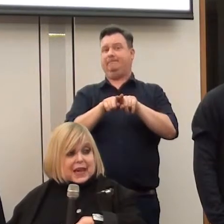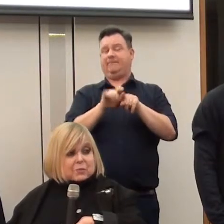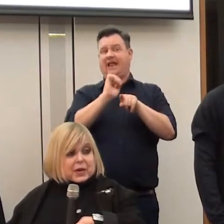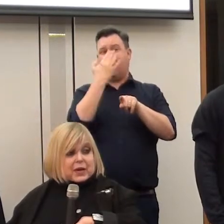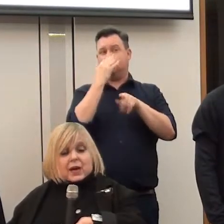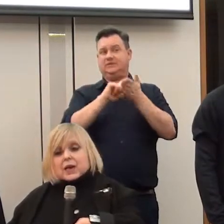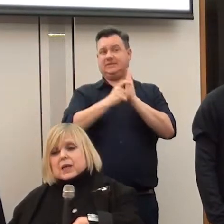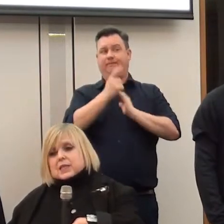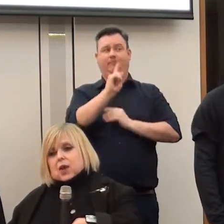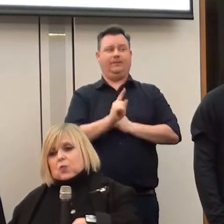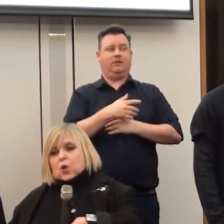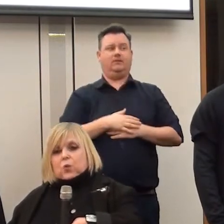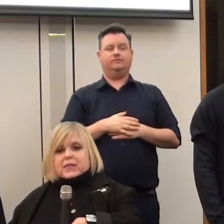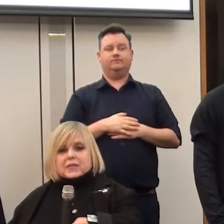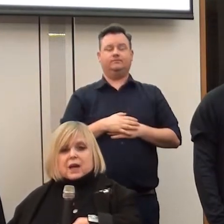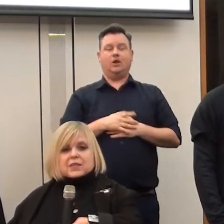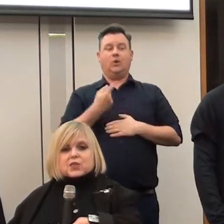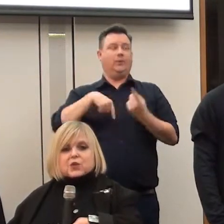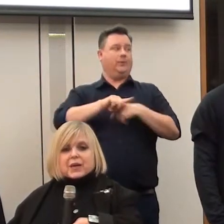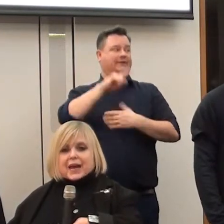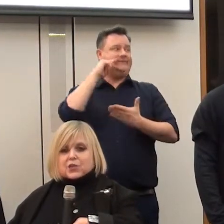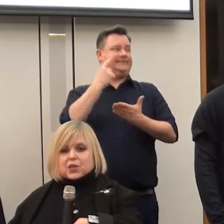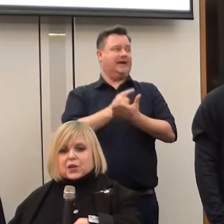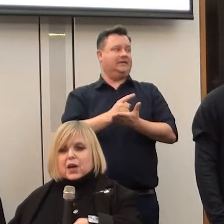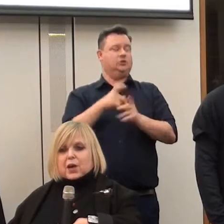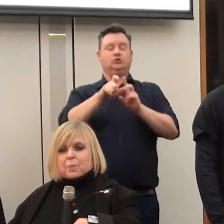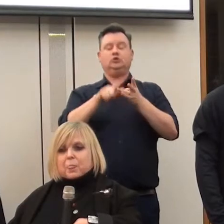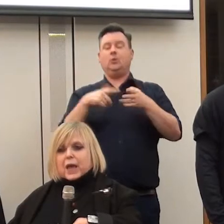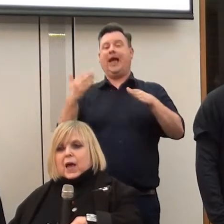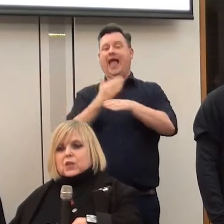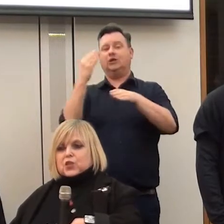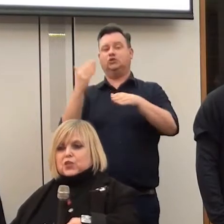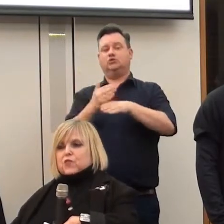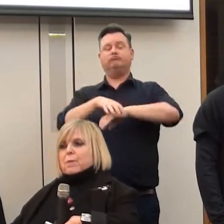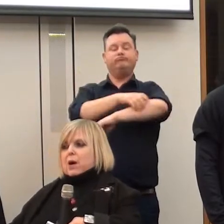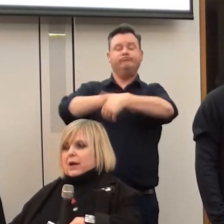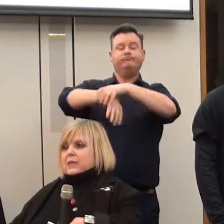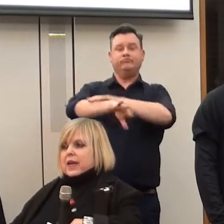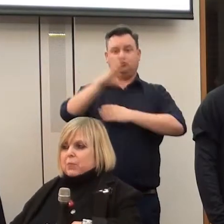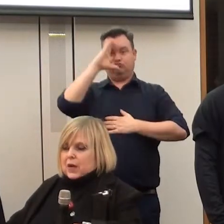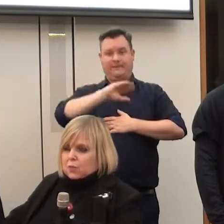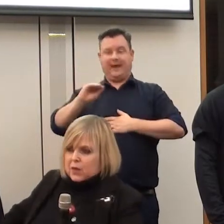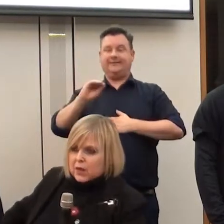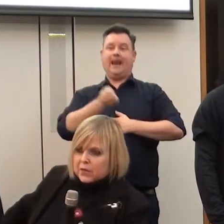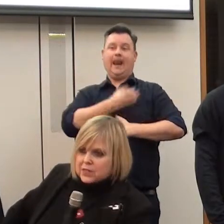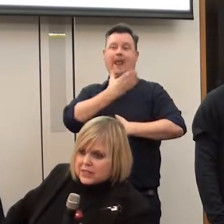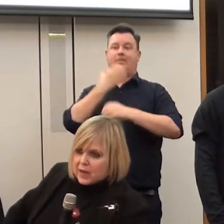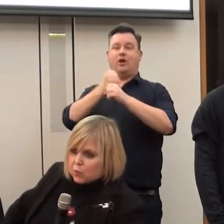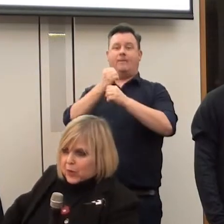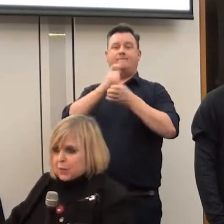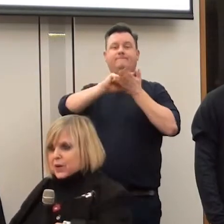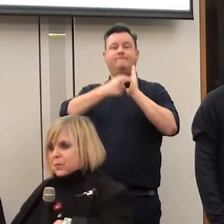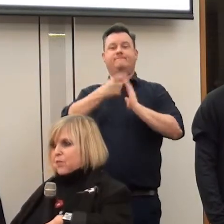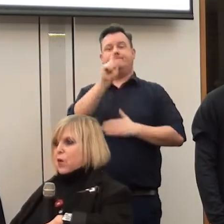governments had been. So we decided to do an action just to remind the Labour government that